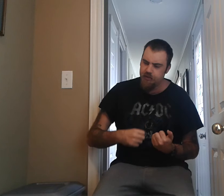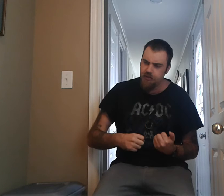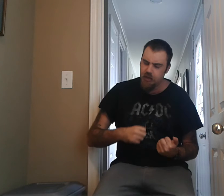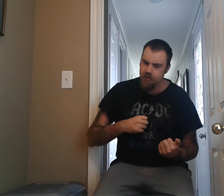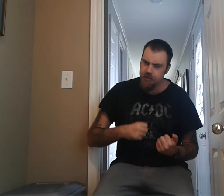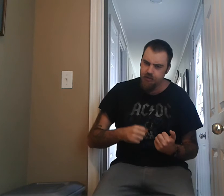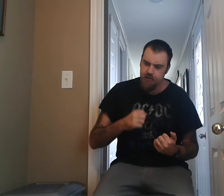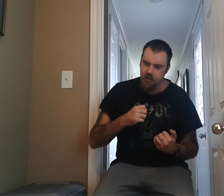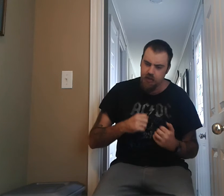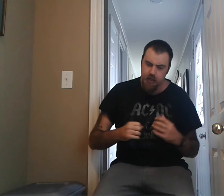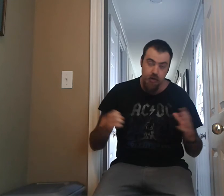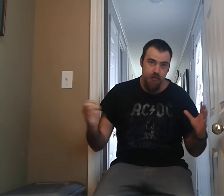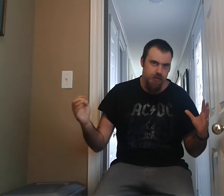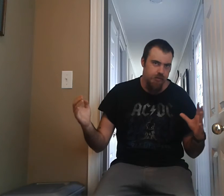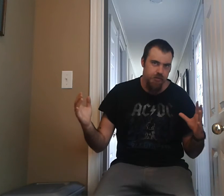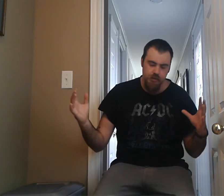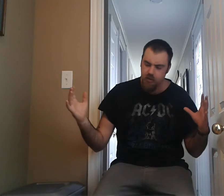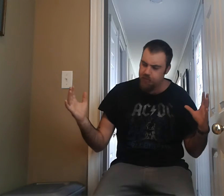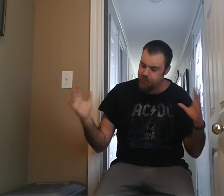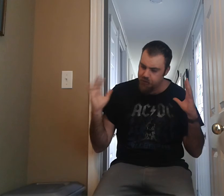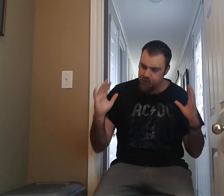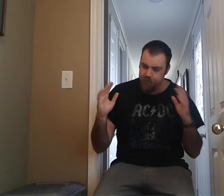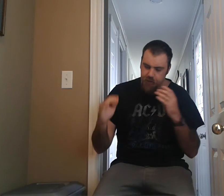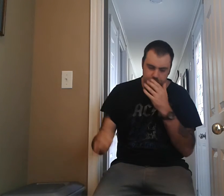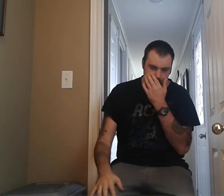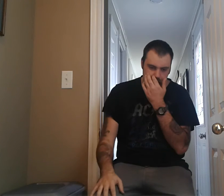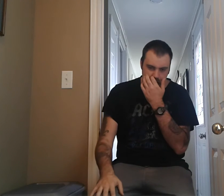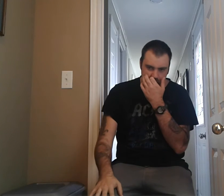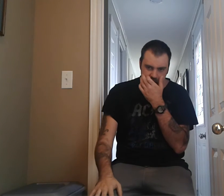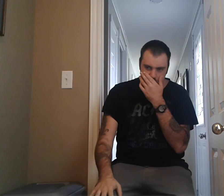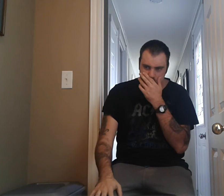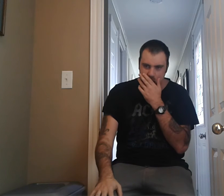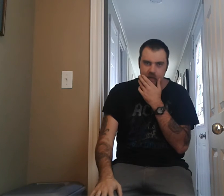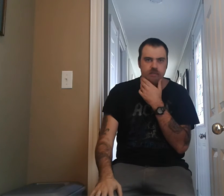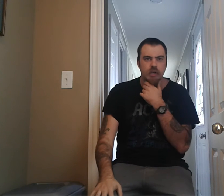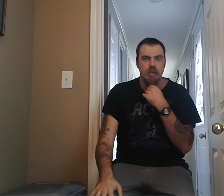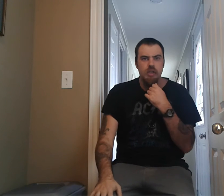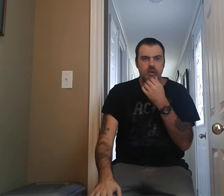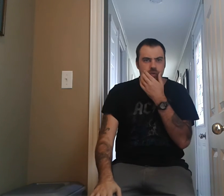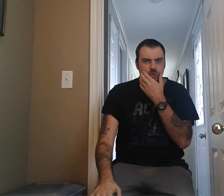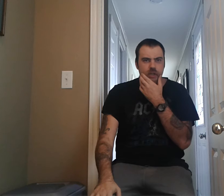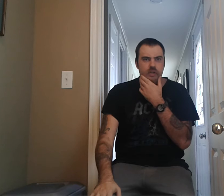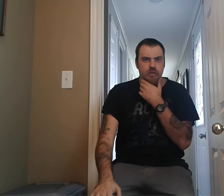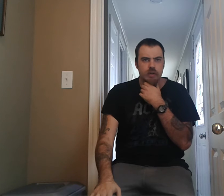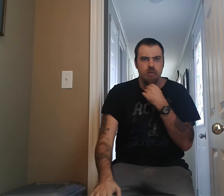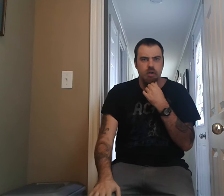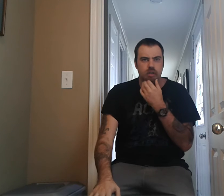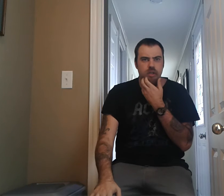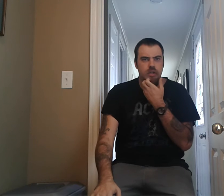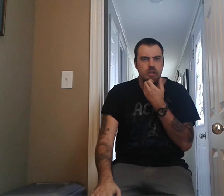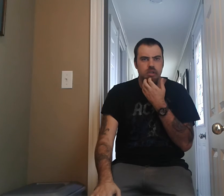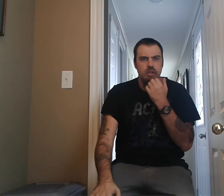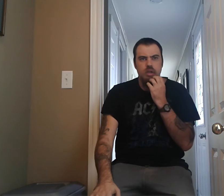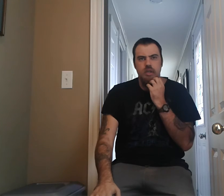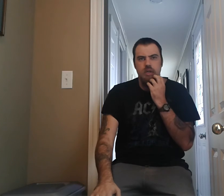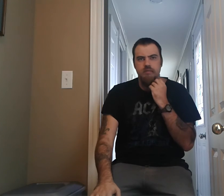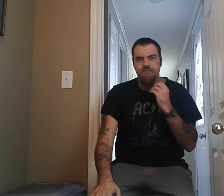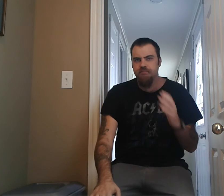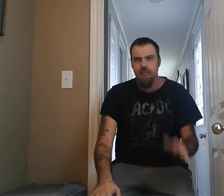in this song. Um, it goes definitely, it goes perfect with the song, it's just, um, great, great work, um, definitely,